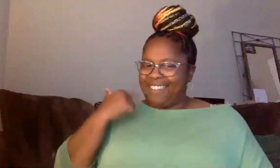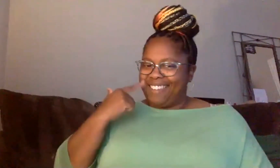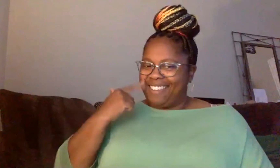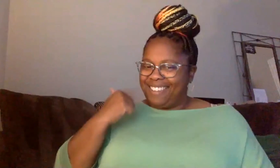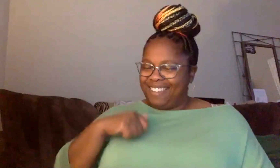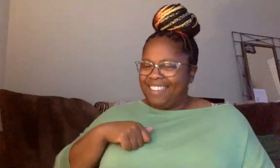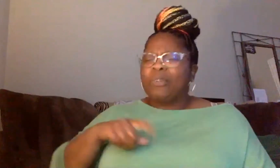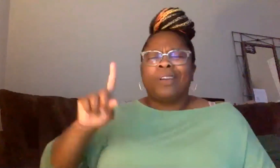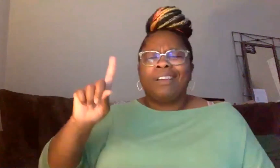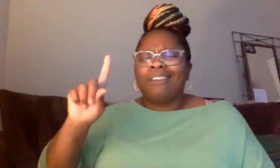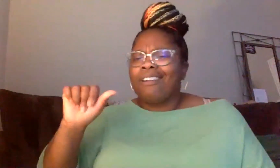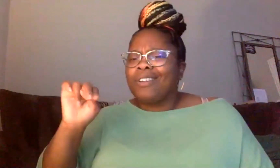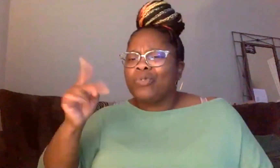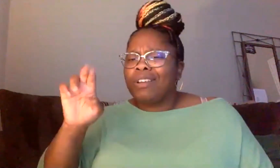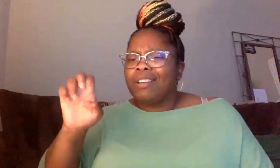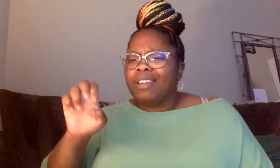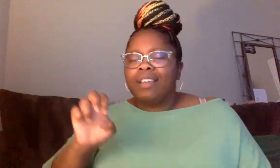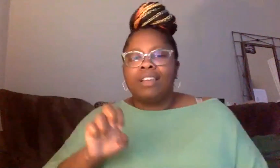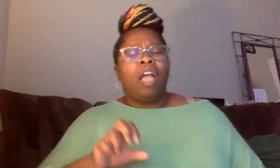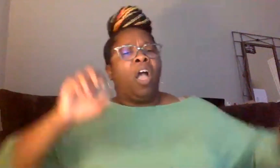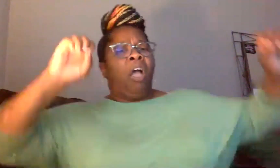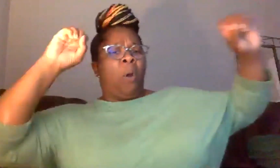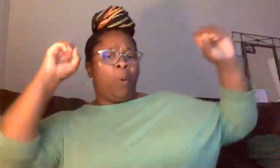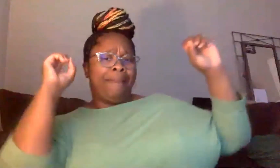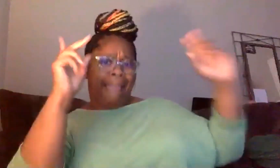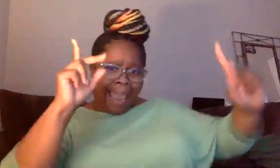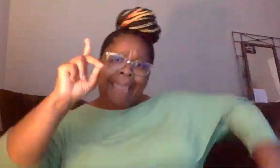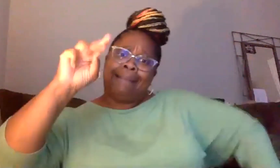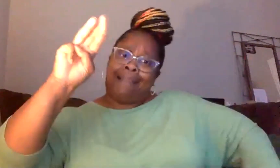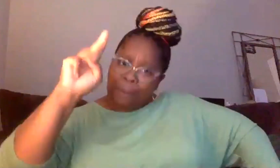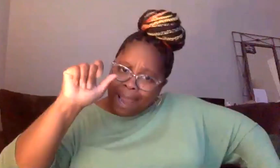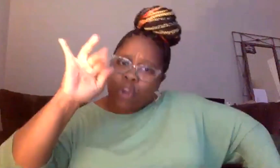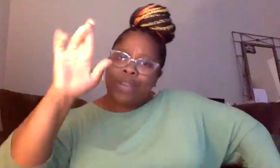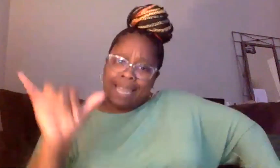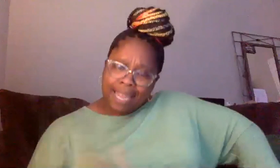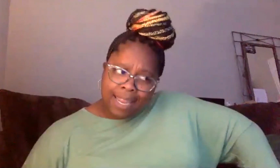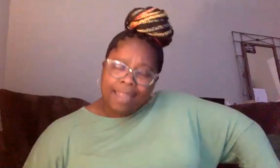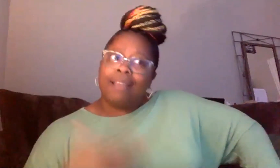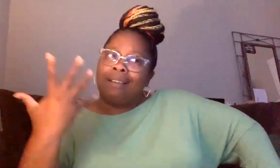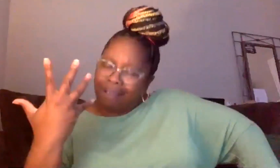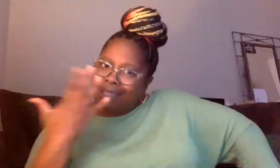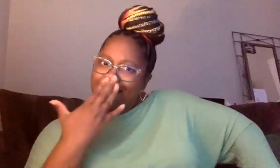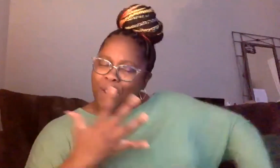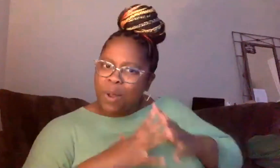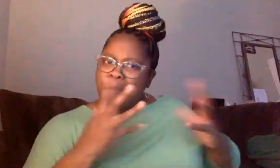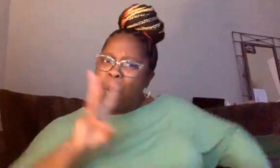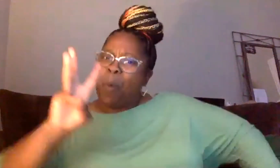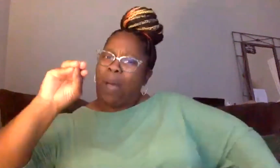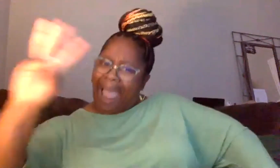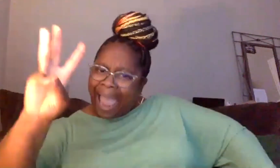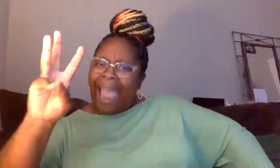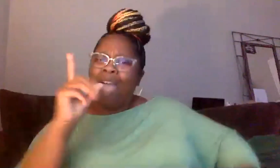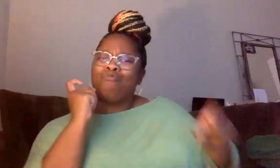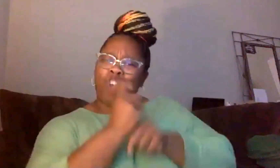Where's Andre? You're unmuted, Andre. Okay, Dr. Mary. Thanks very much. You always got the